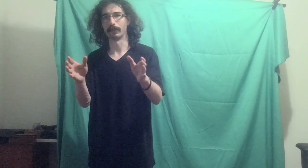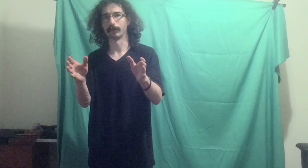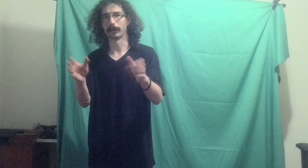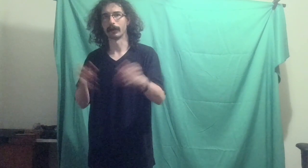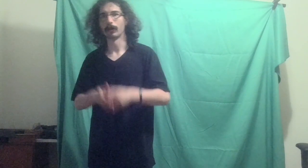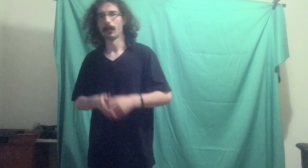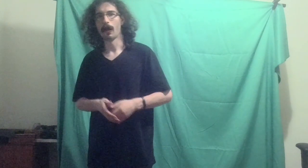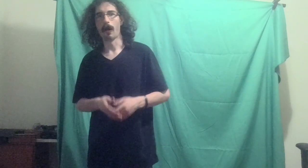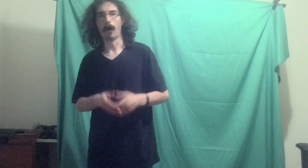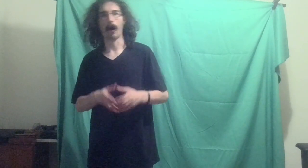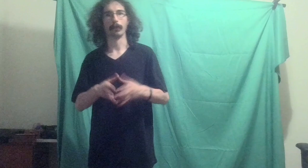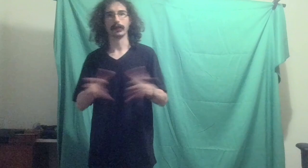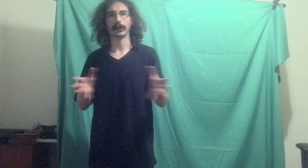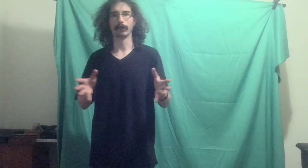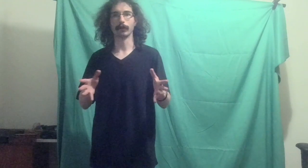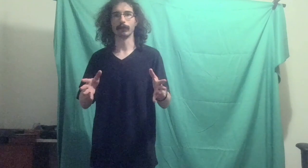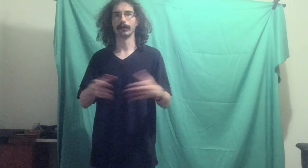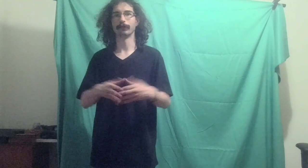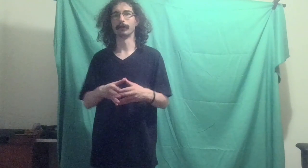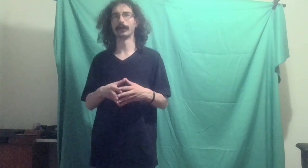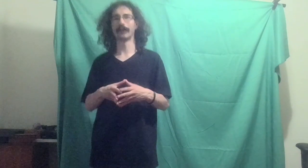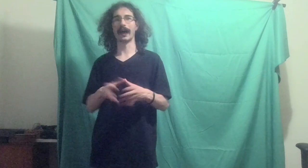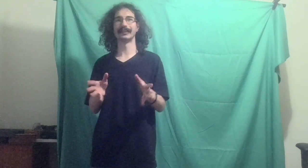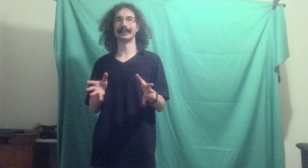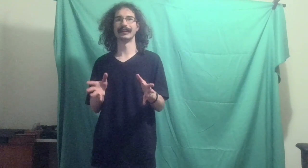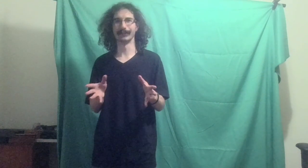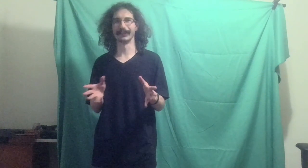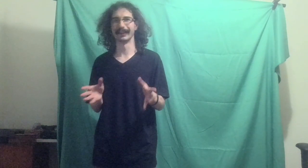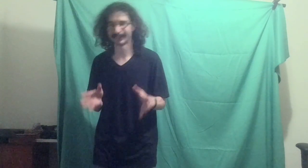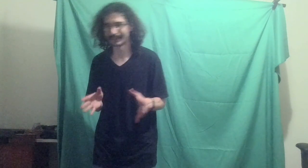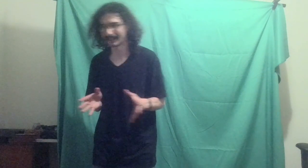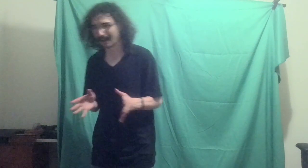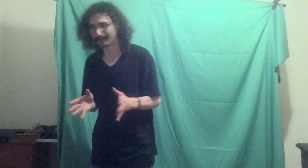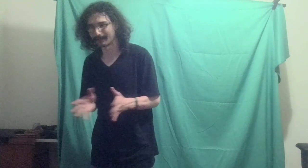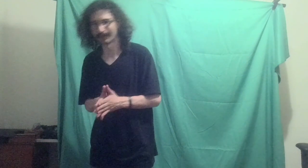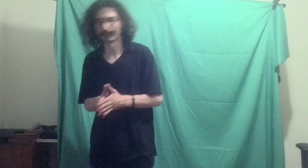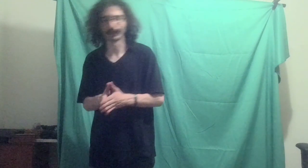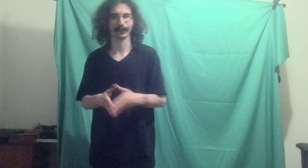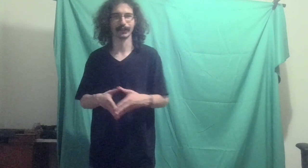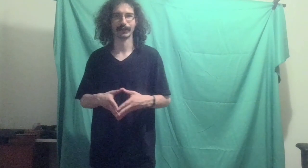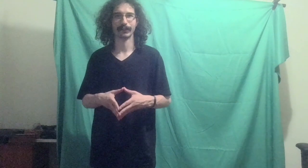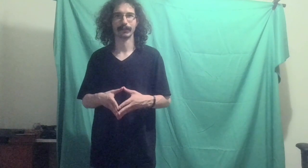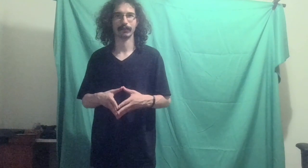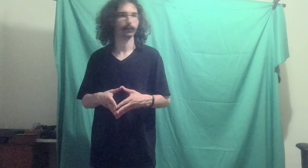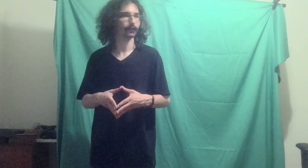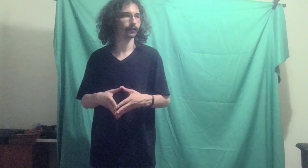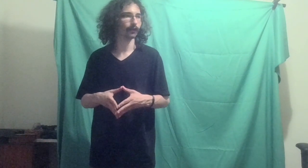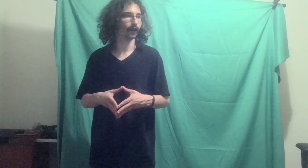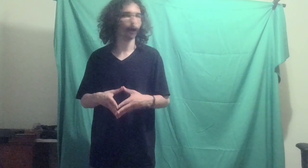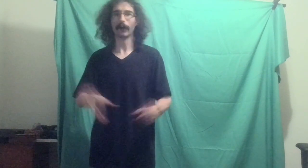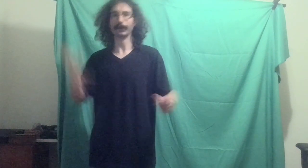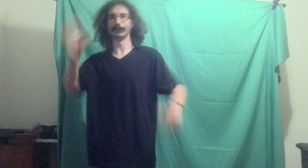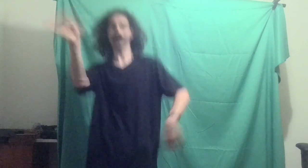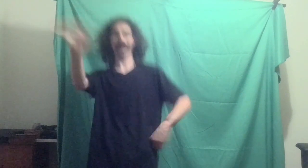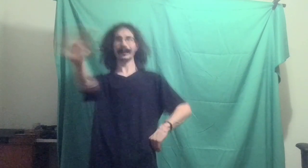video. He gave me creative mode and I didn't realize it at first. And I was like, Oh, hey, Shark. Hey, buddy.